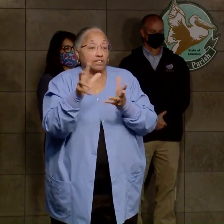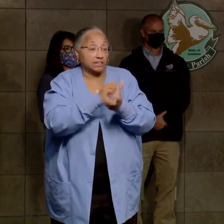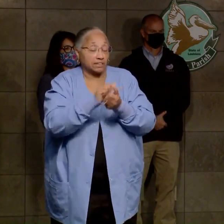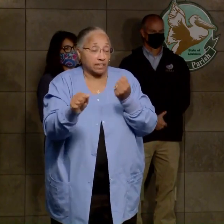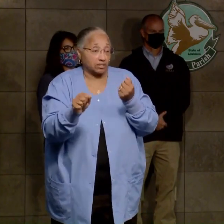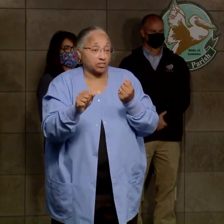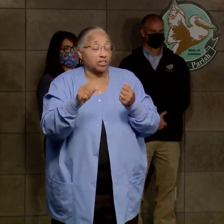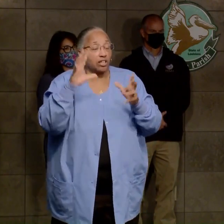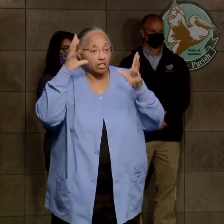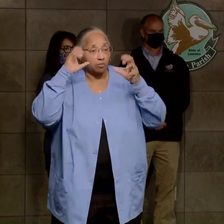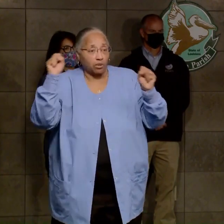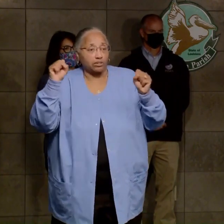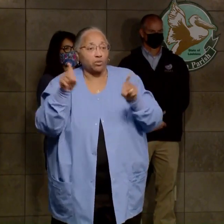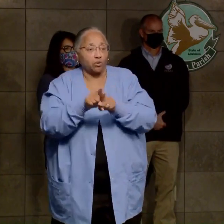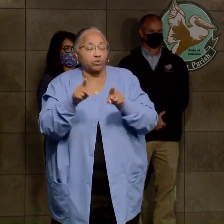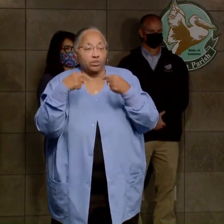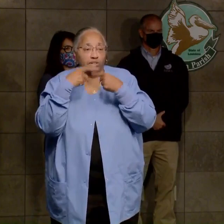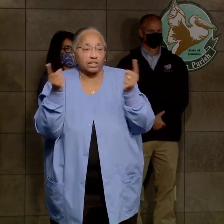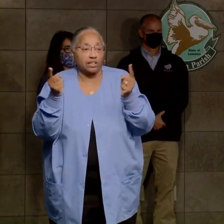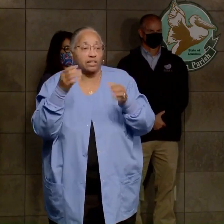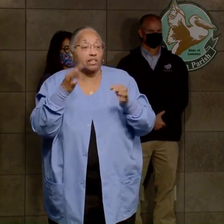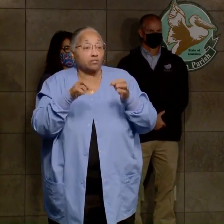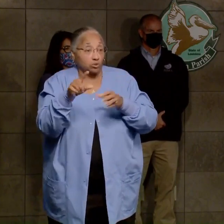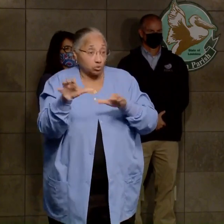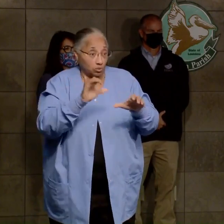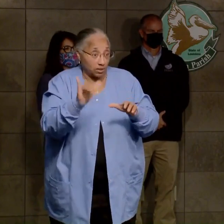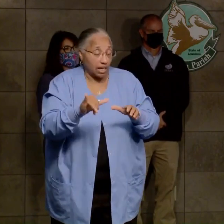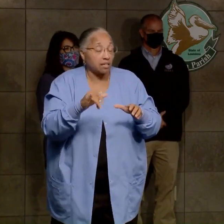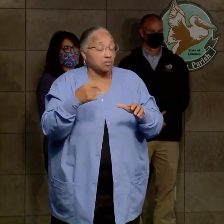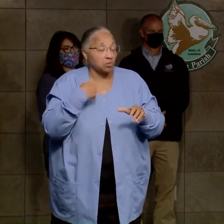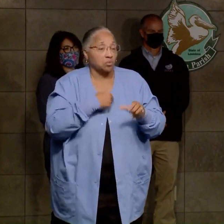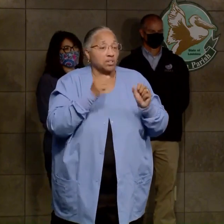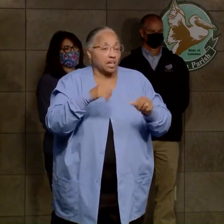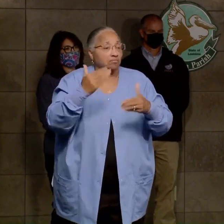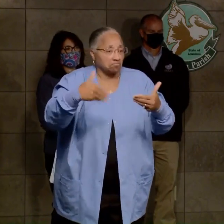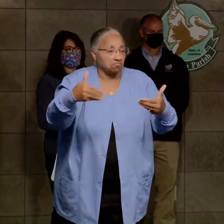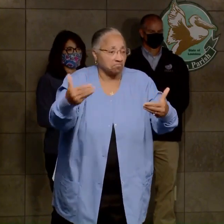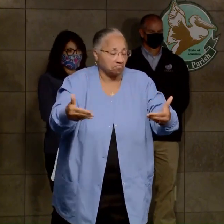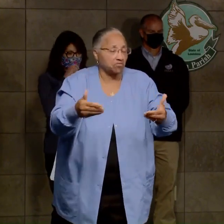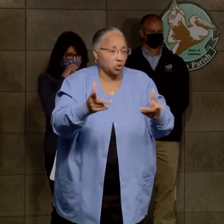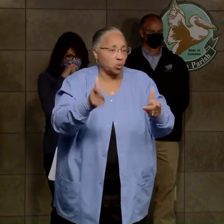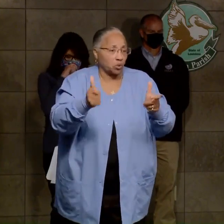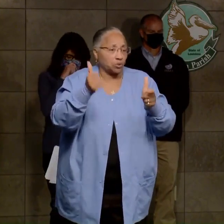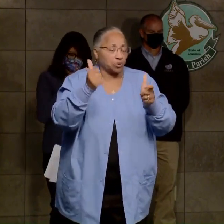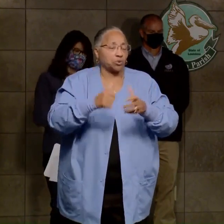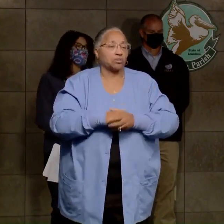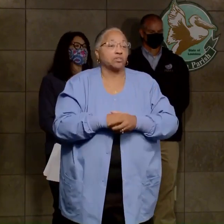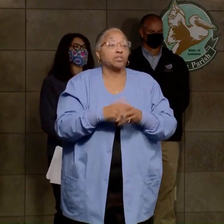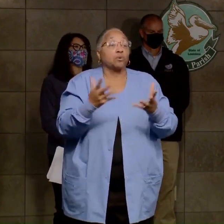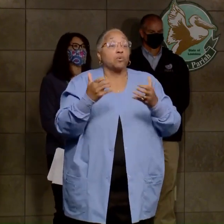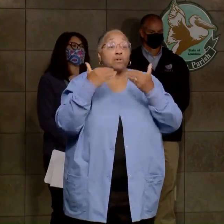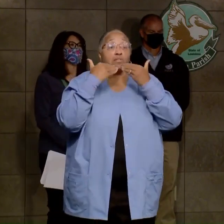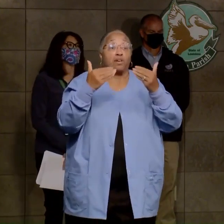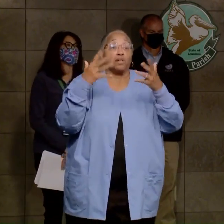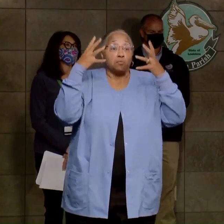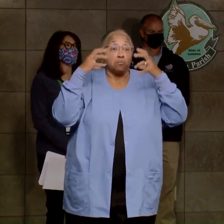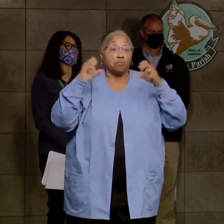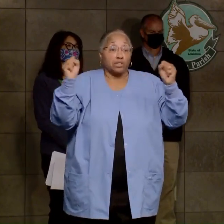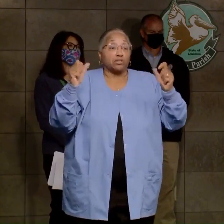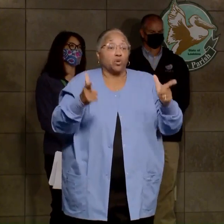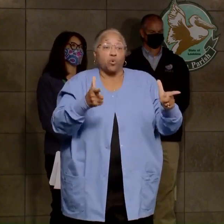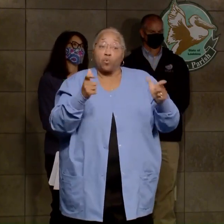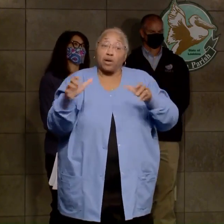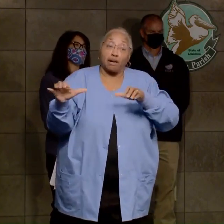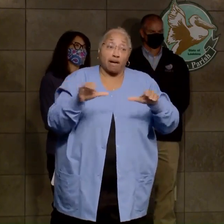if you do those four things today, that will speed us along. I also want to thank the president for swift action.